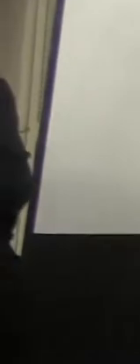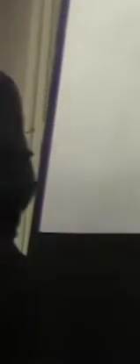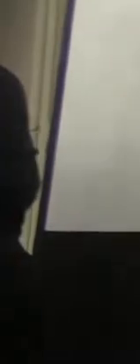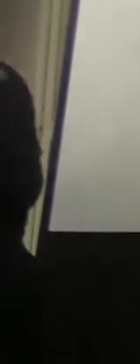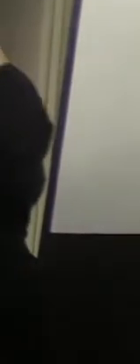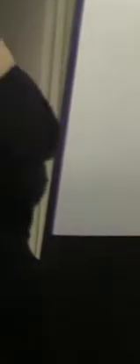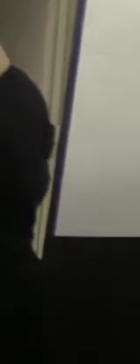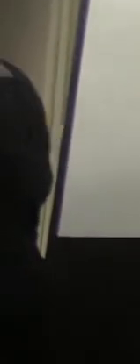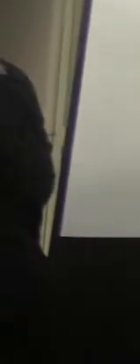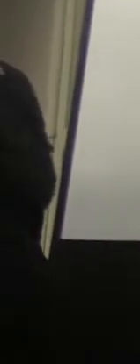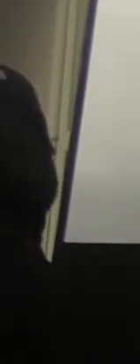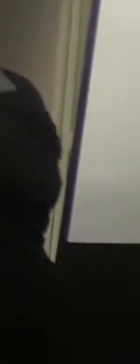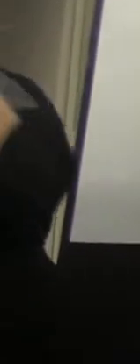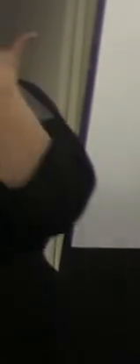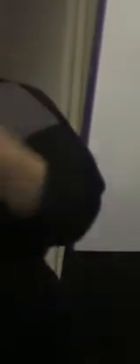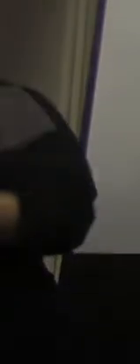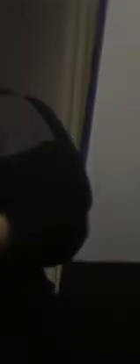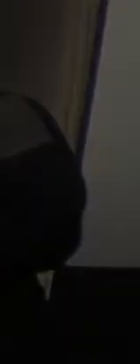Thank you, Commissioner.